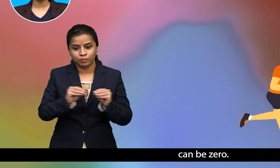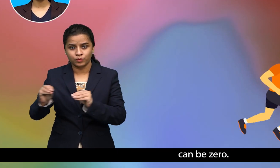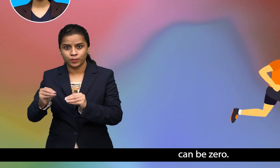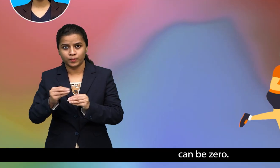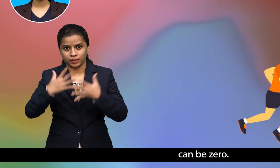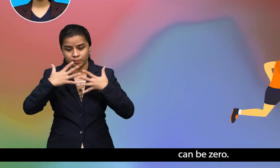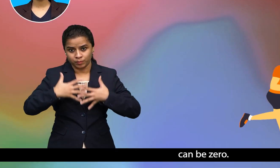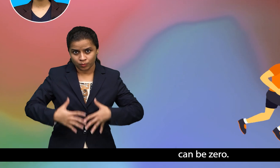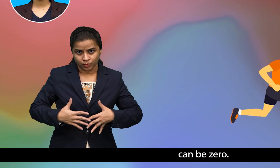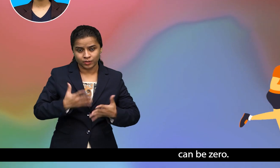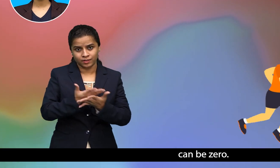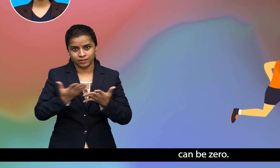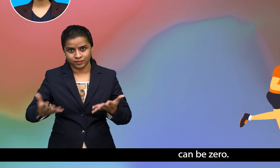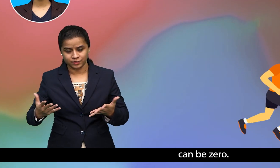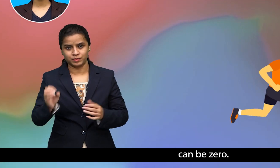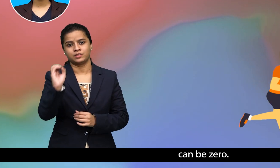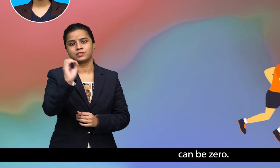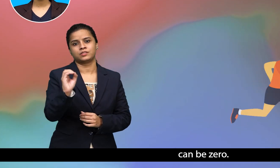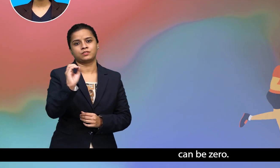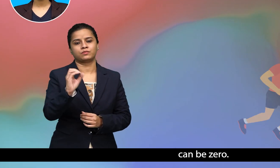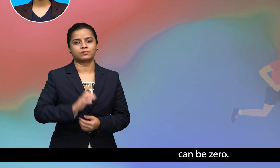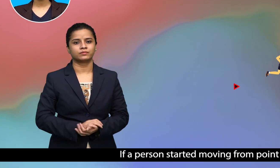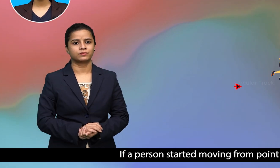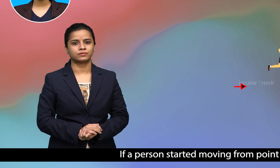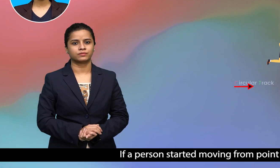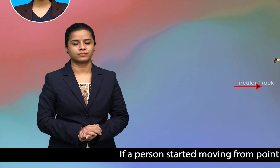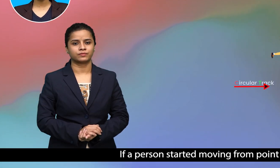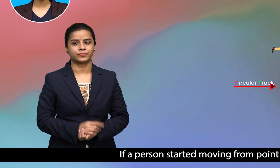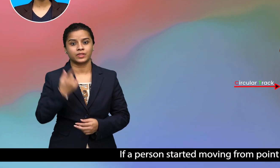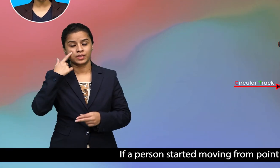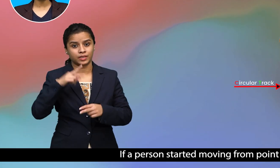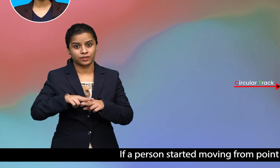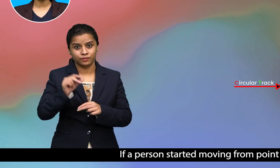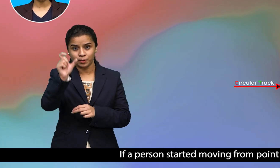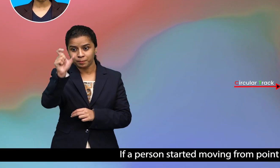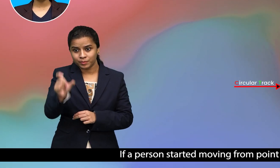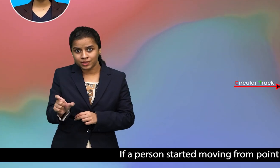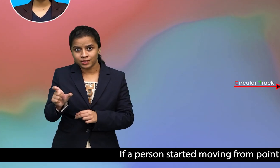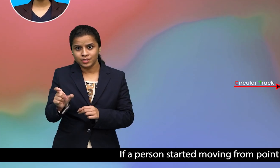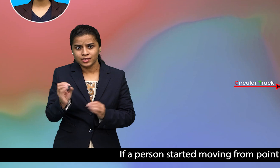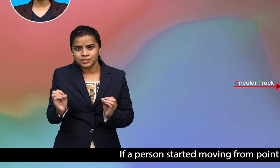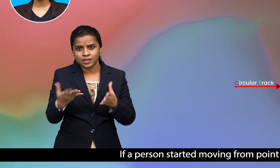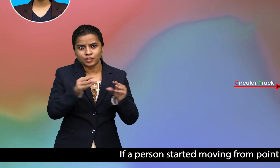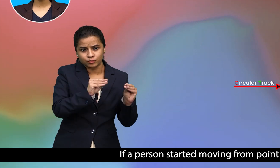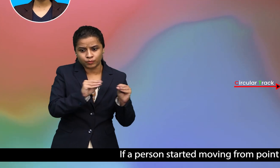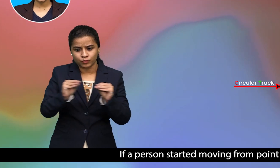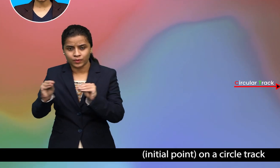if a person started moving from point a